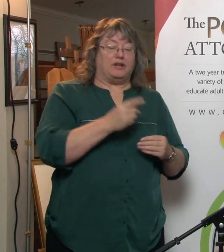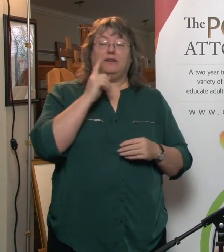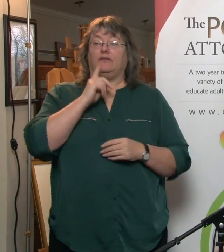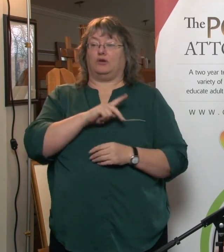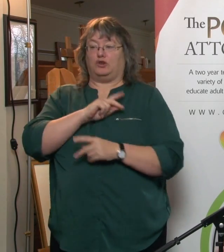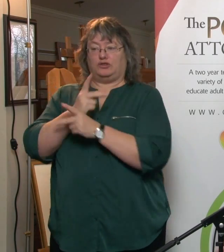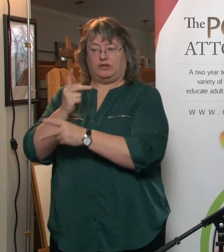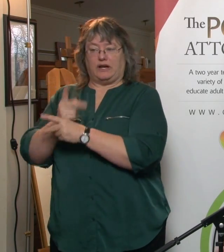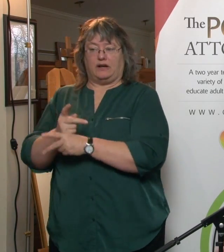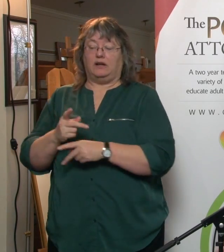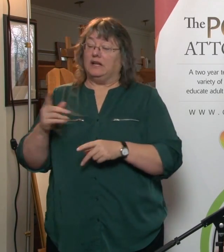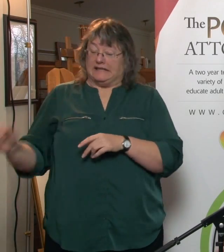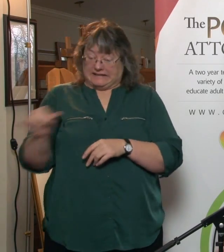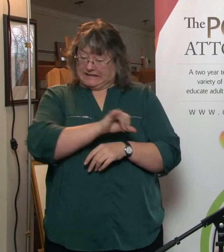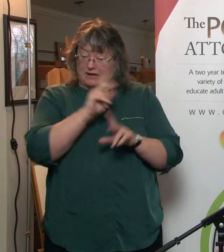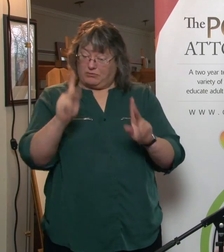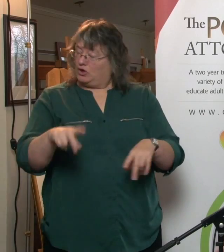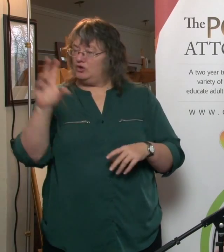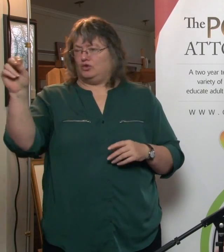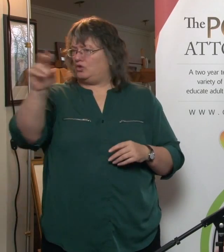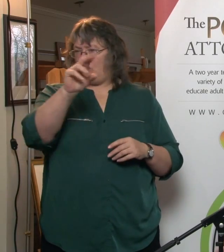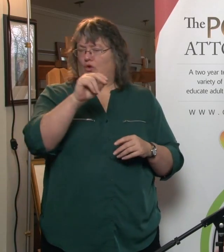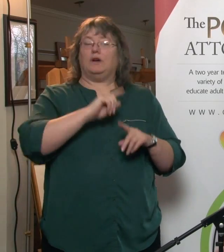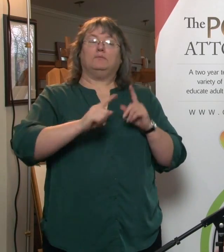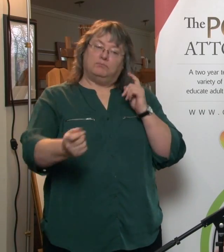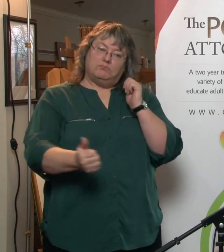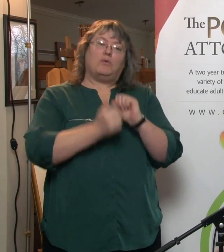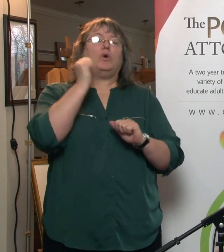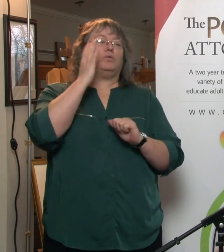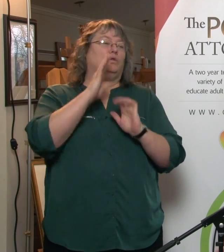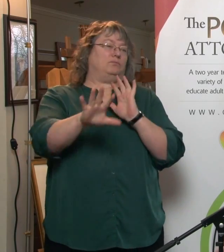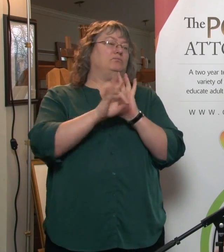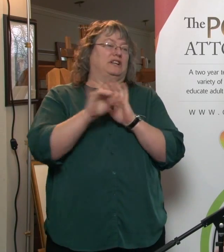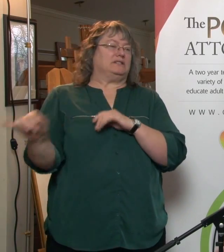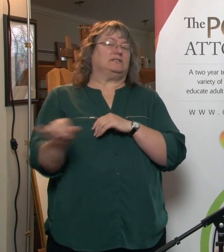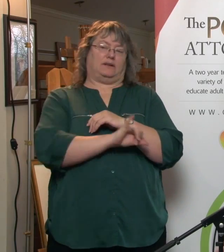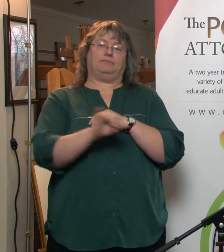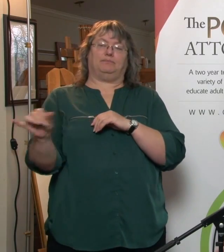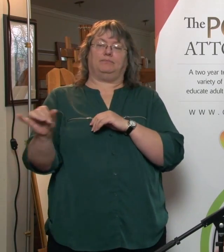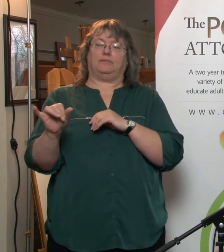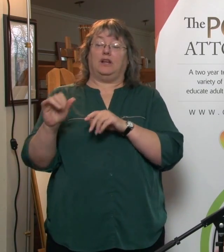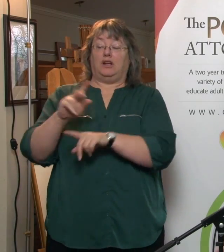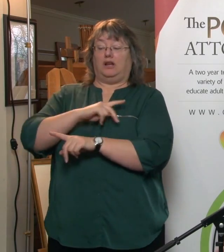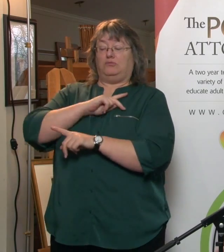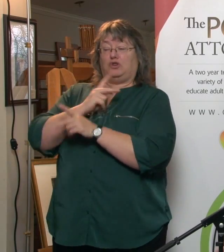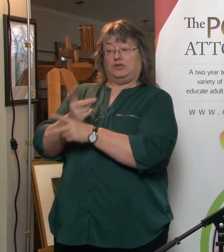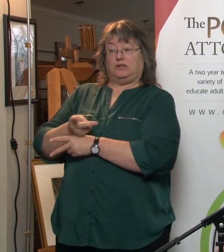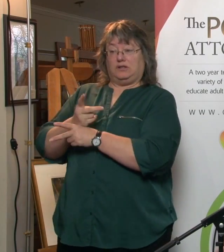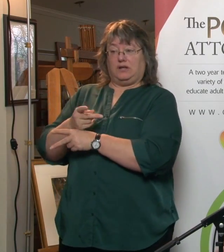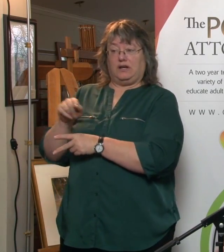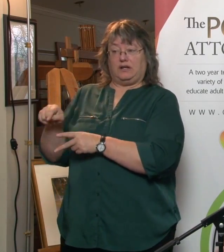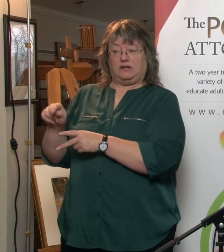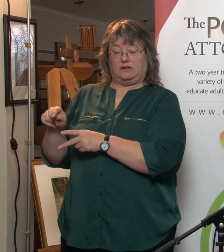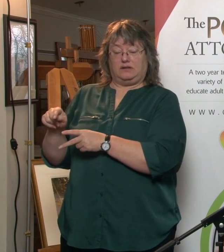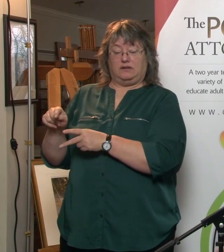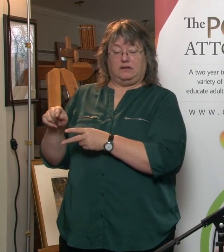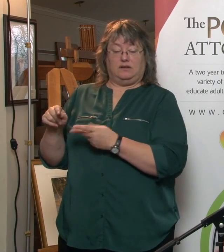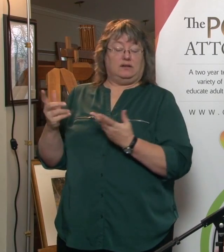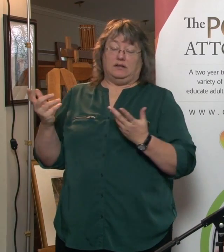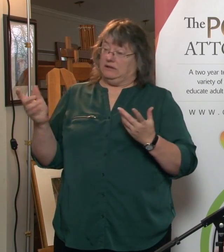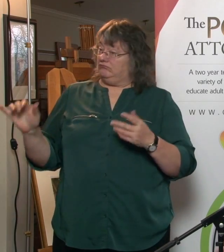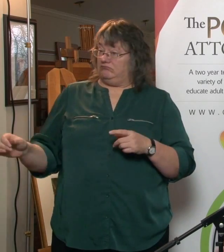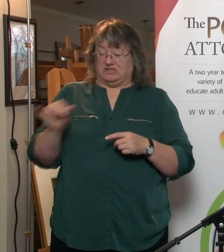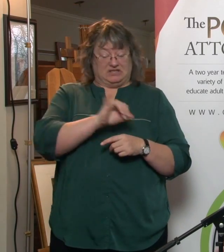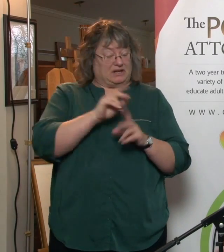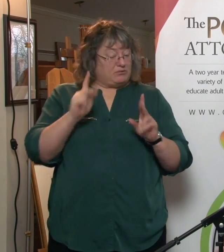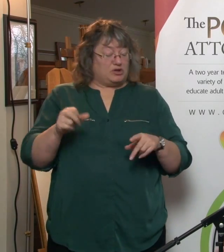no rule that you have to have the same person. But most people do do that. And the personal care is generally, again, you can have the same person